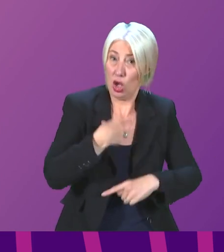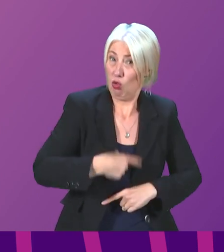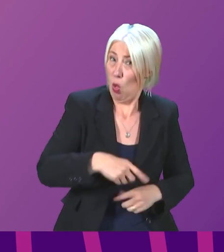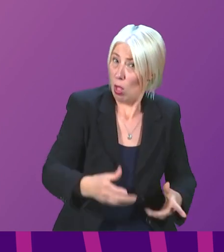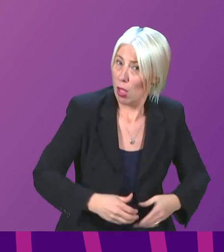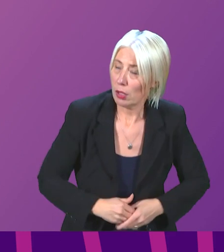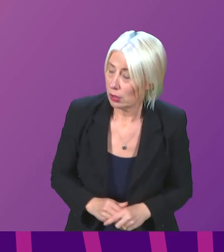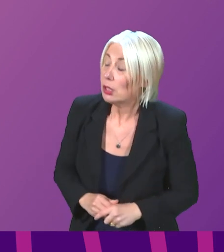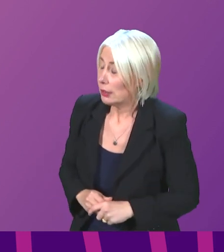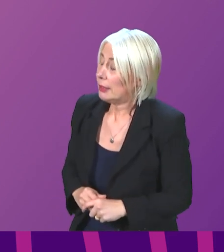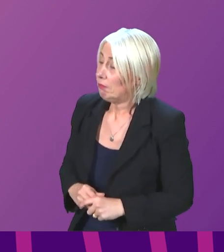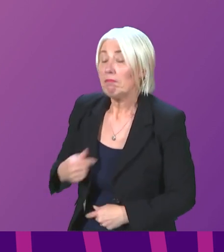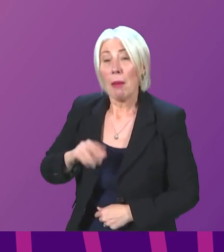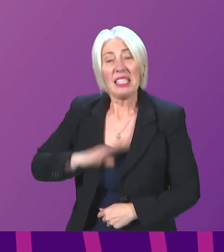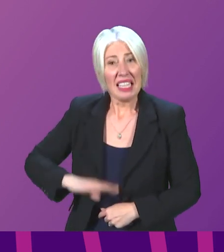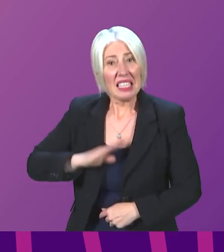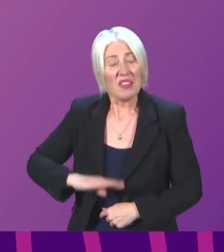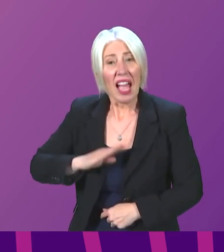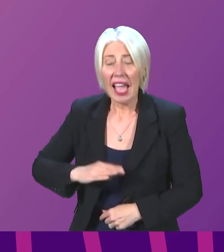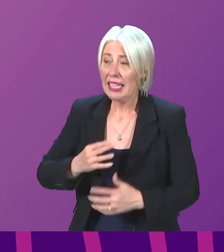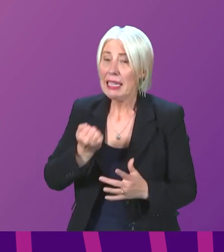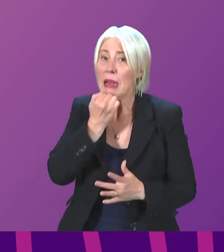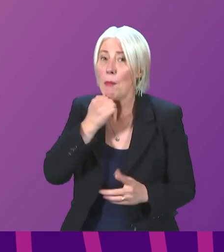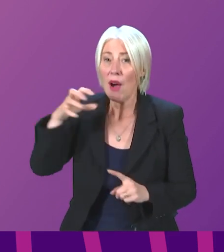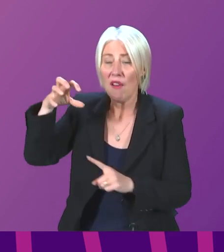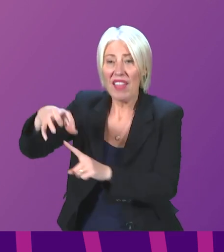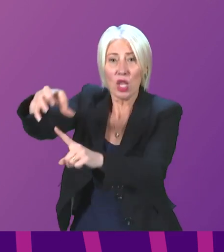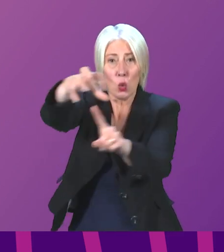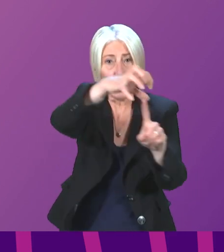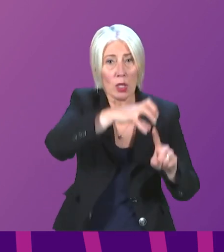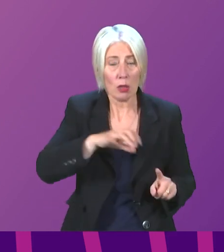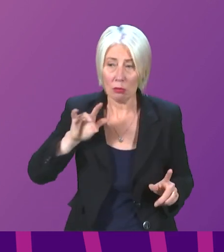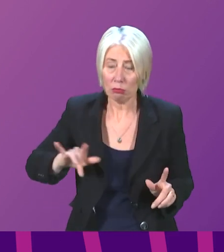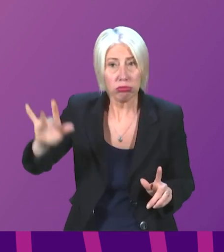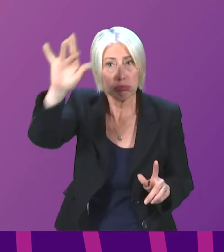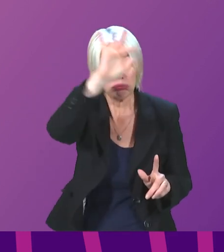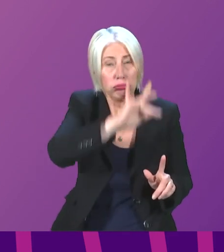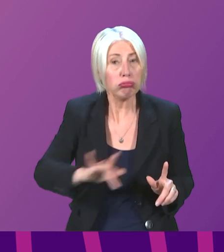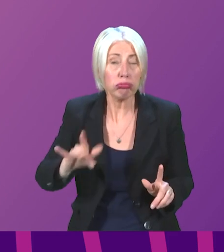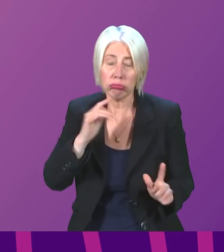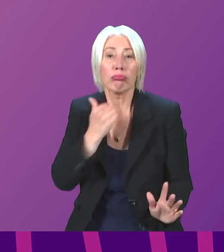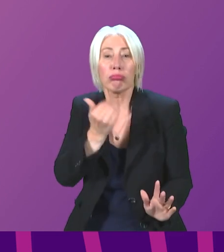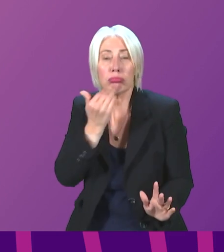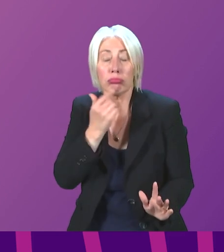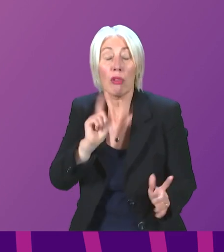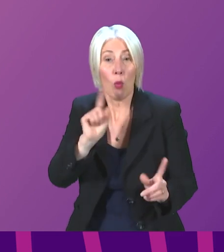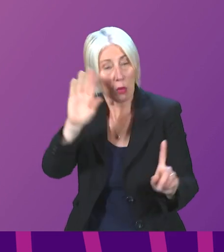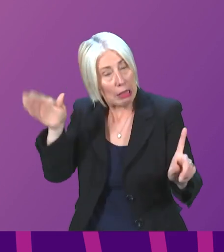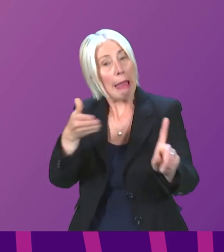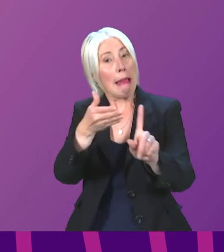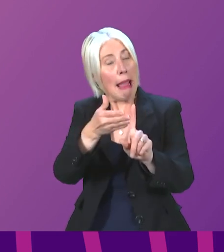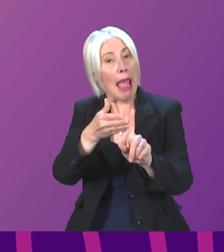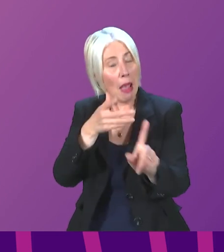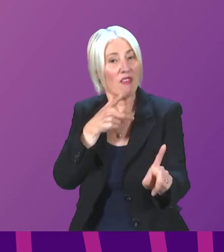I'm satisfied that the number of venues that we have is sufficient for the ambitions of the winter